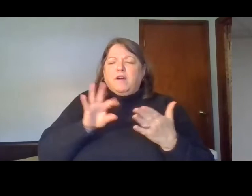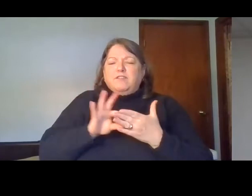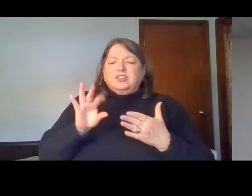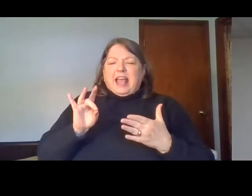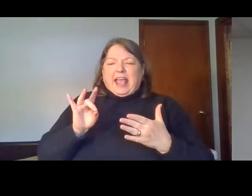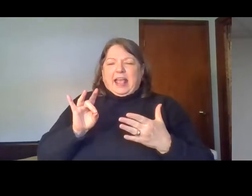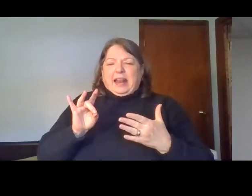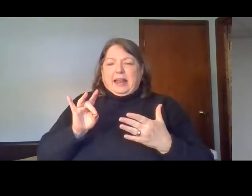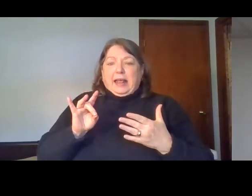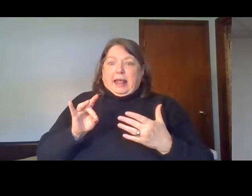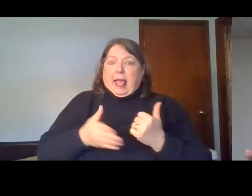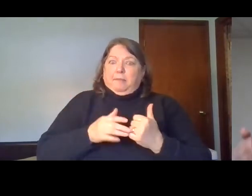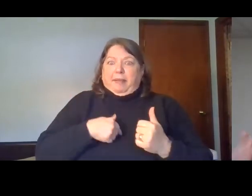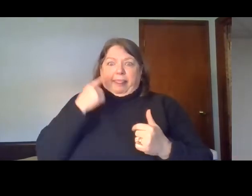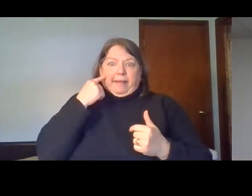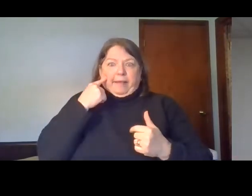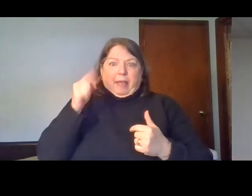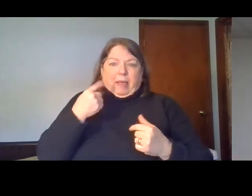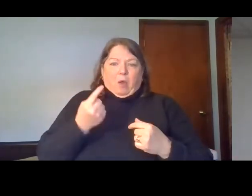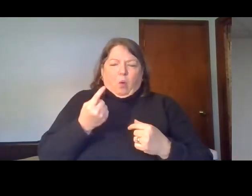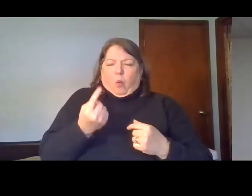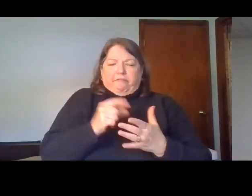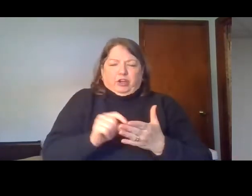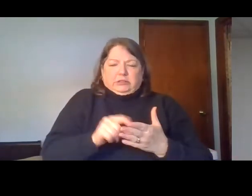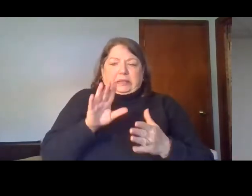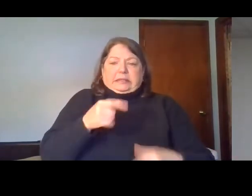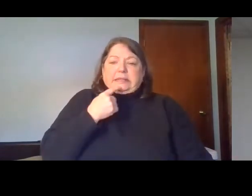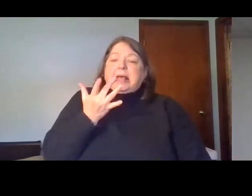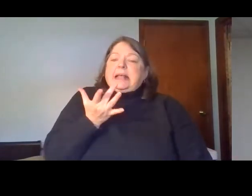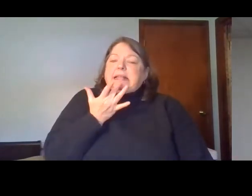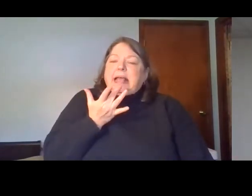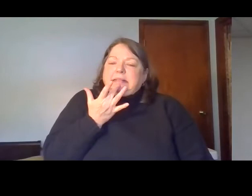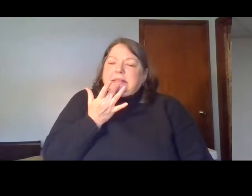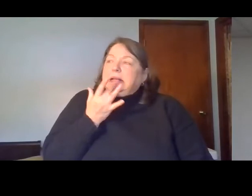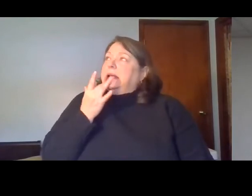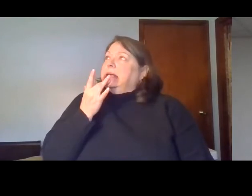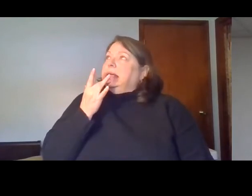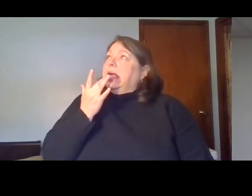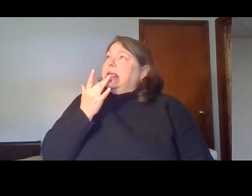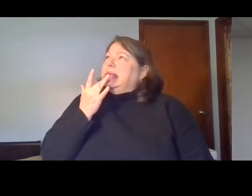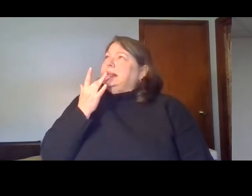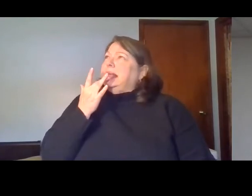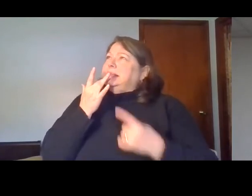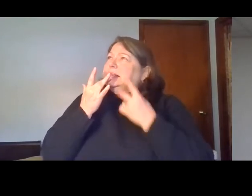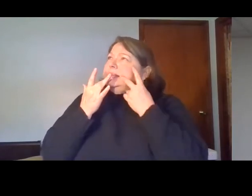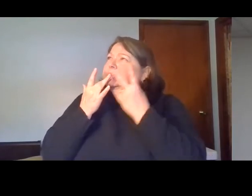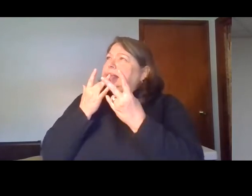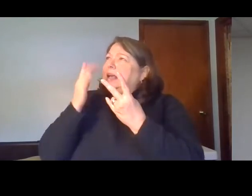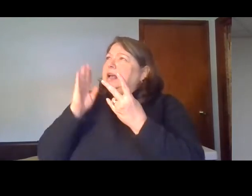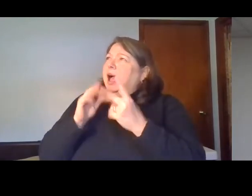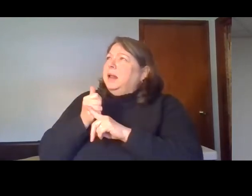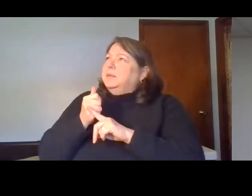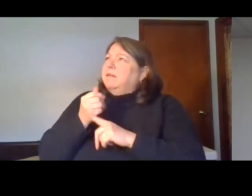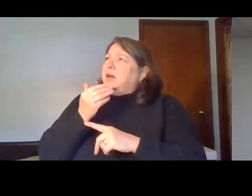to eat. It says, taste and see that the Lord is good. Now, you see,